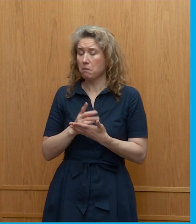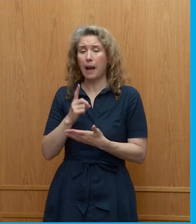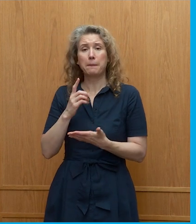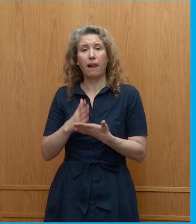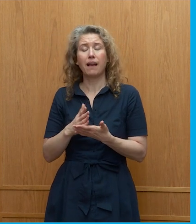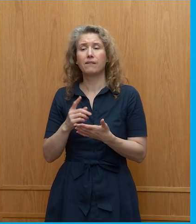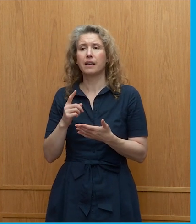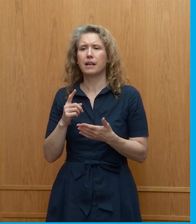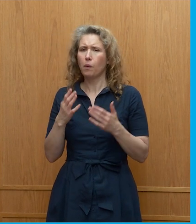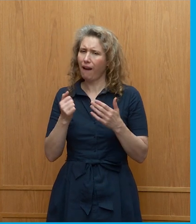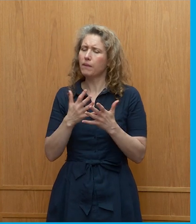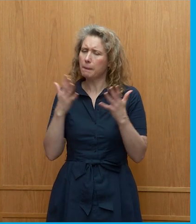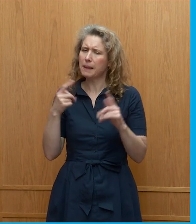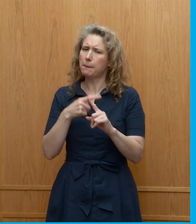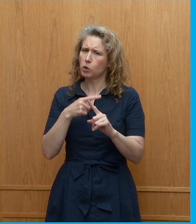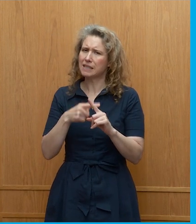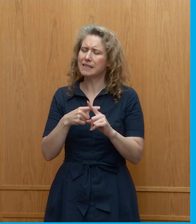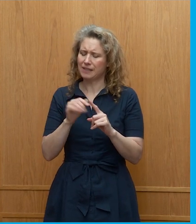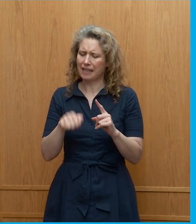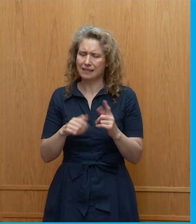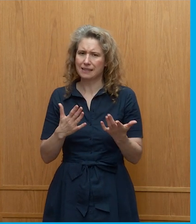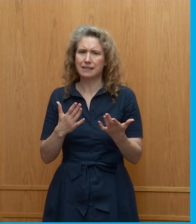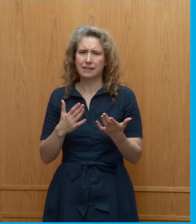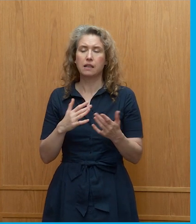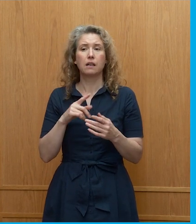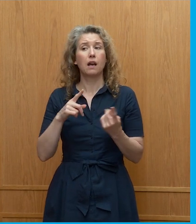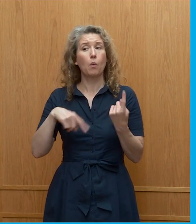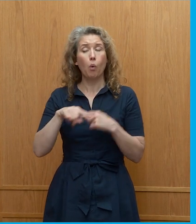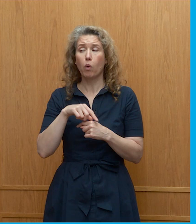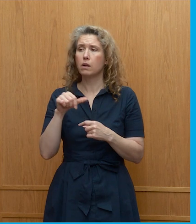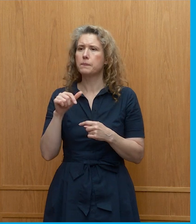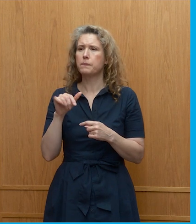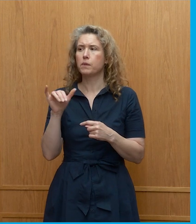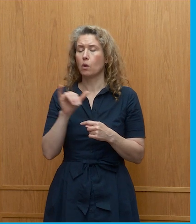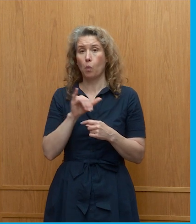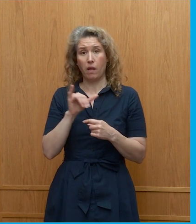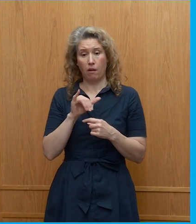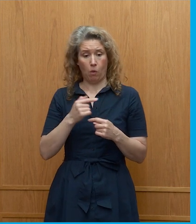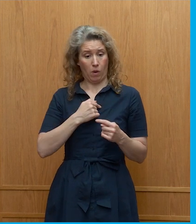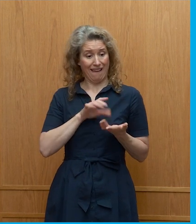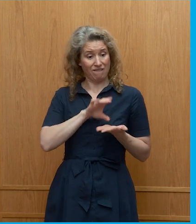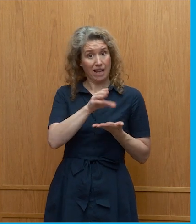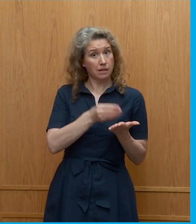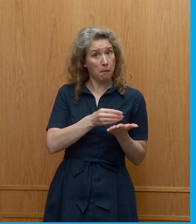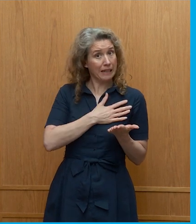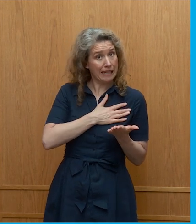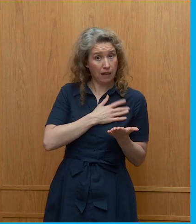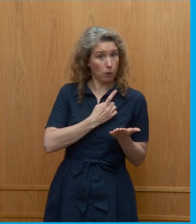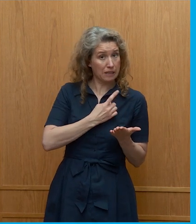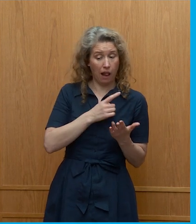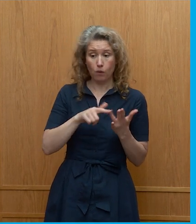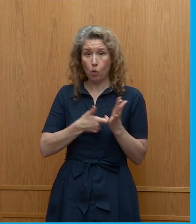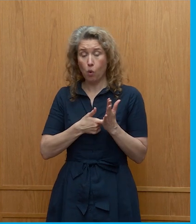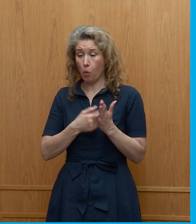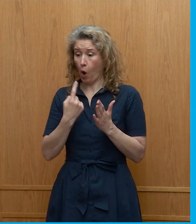there are some big positives that we can take and i think that we should all whether we have an investment portfolio or we have a a window